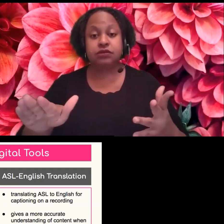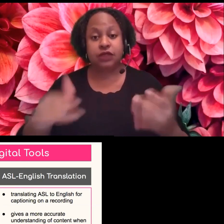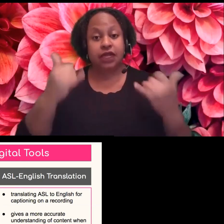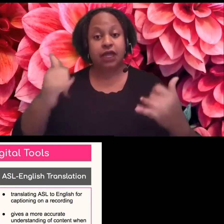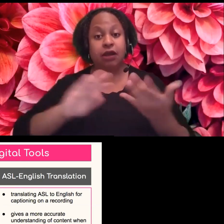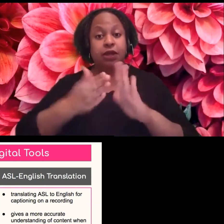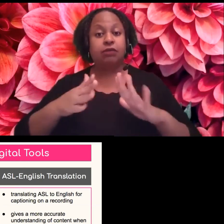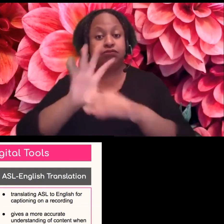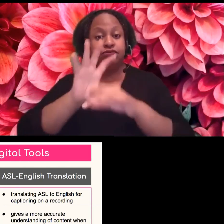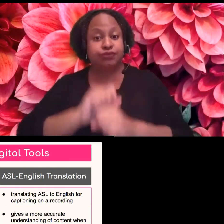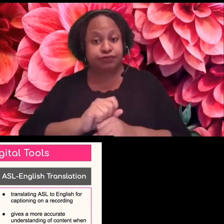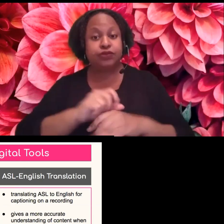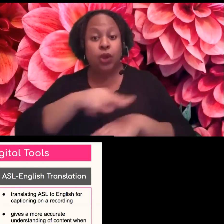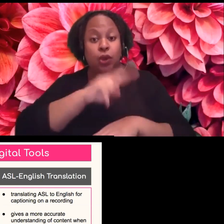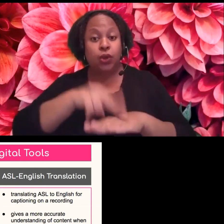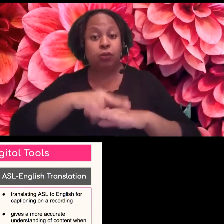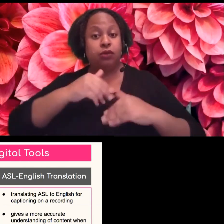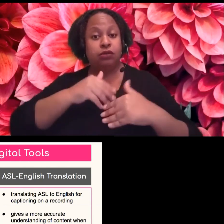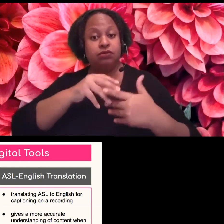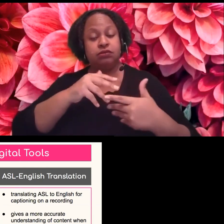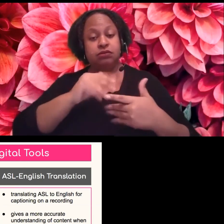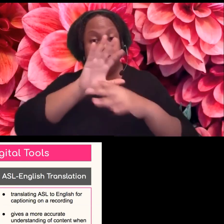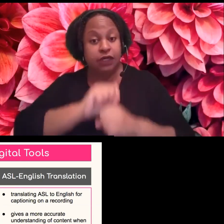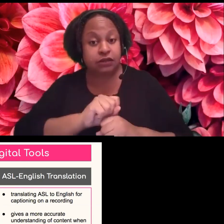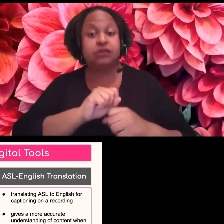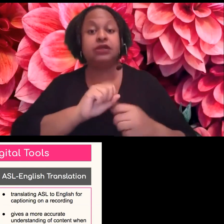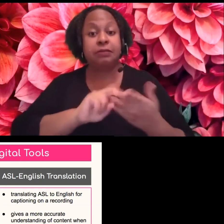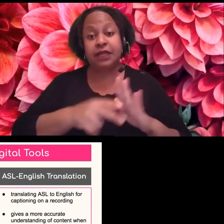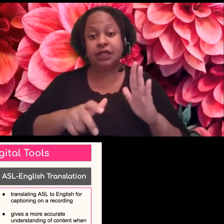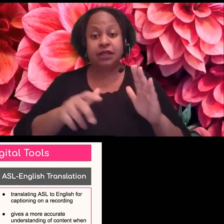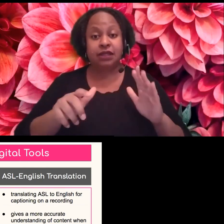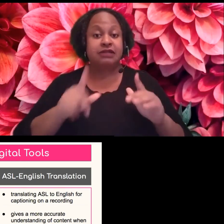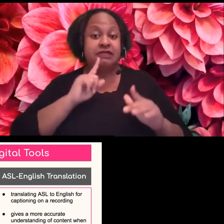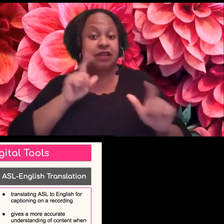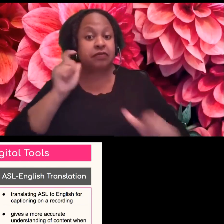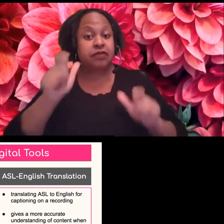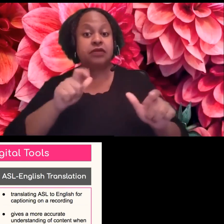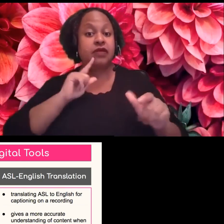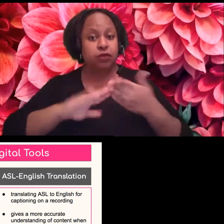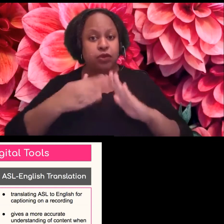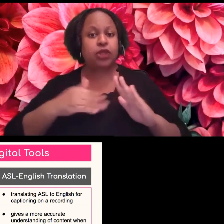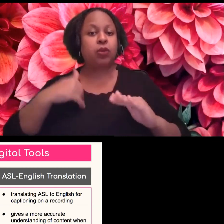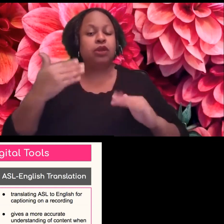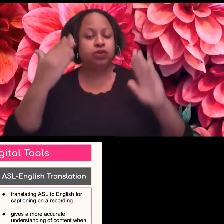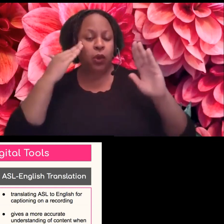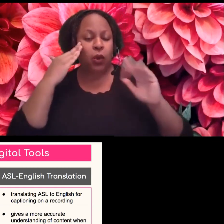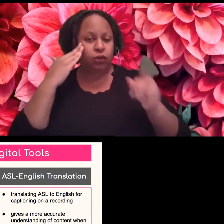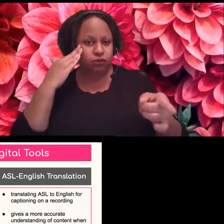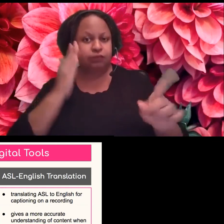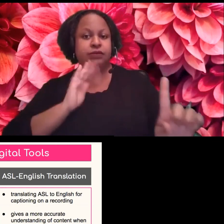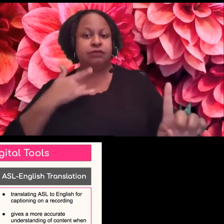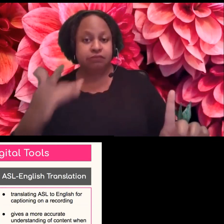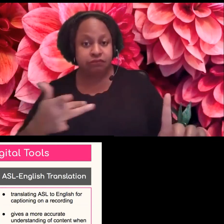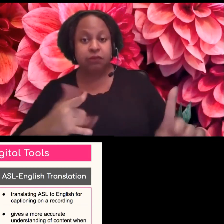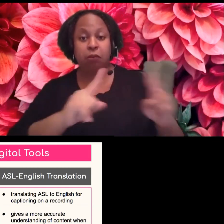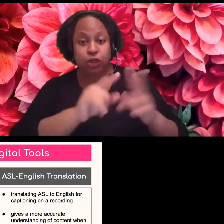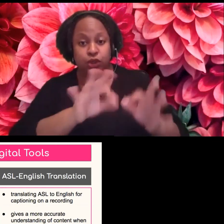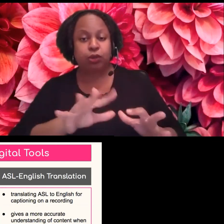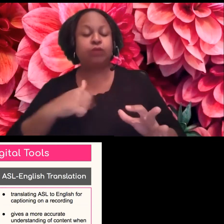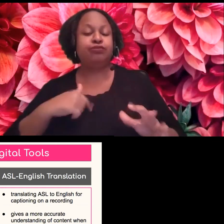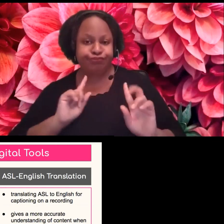uh, when they invite folks from the community. So, um, I thought that was great. And thank you for adding that, Kay. yeah,